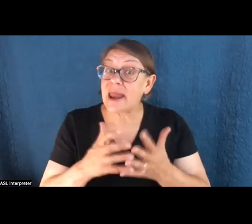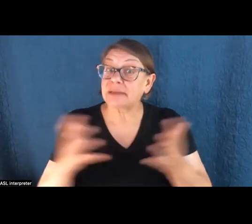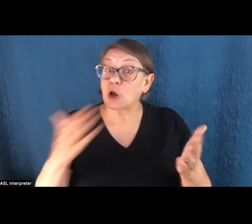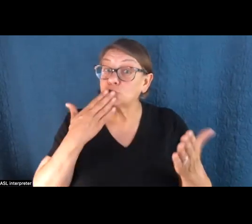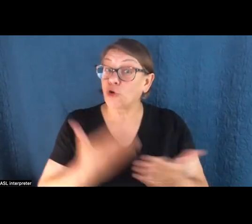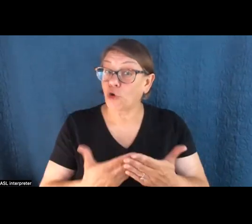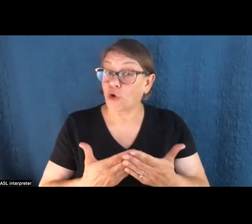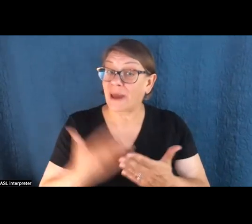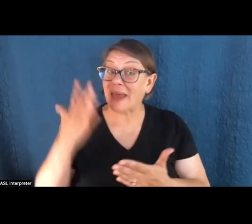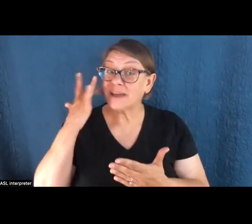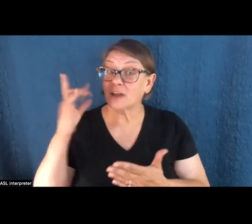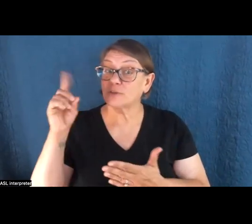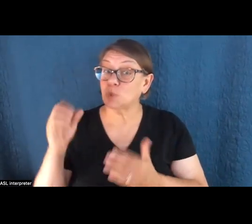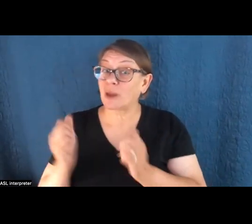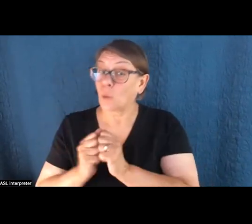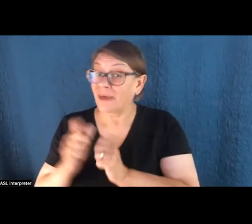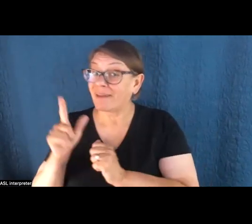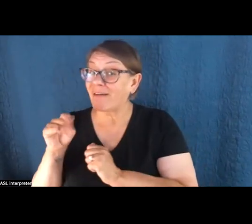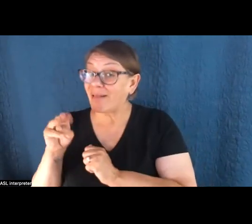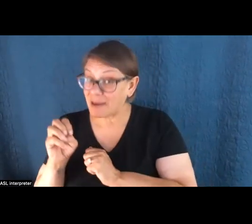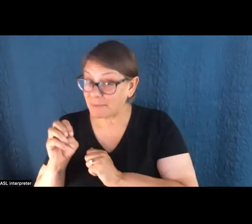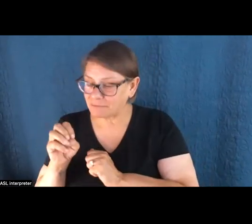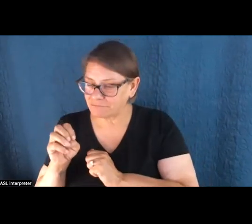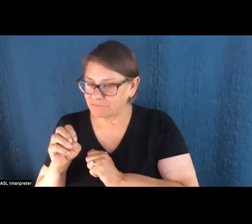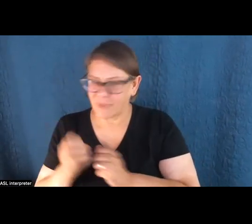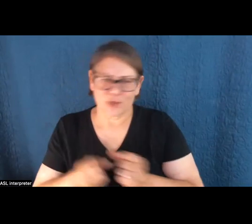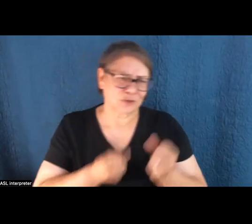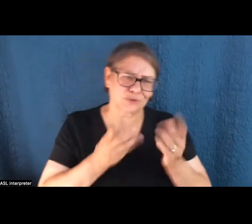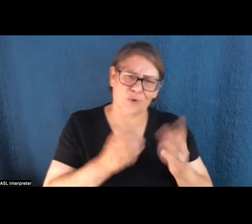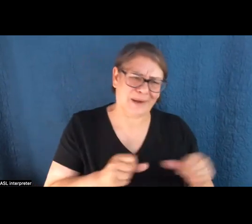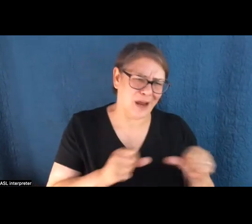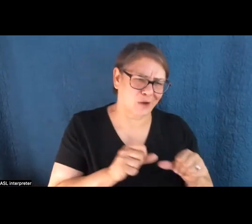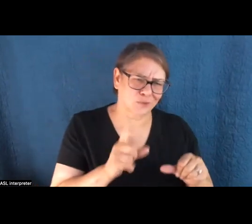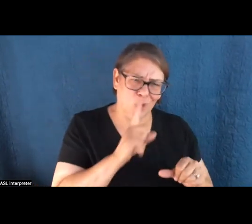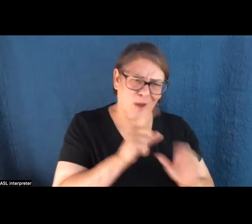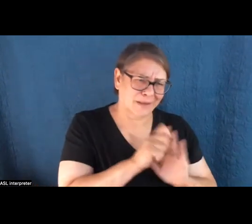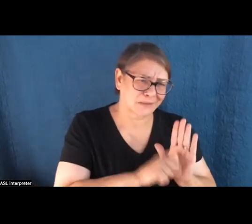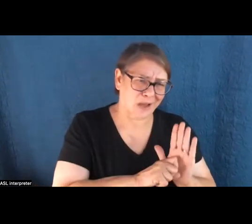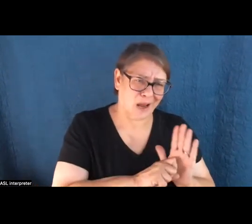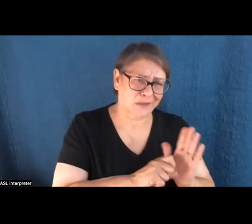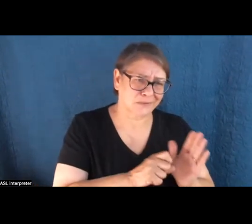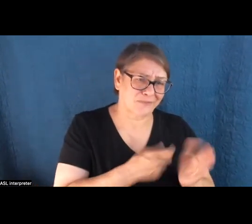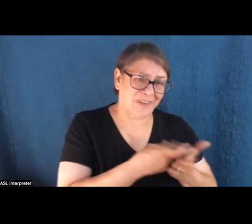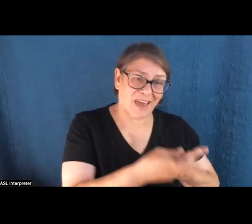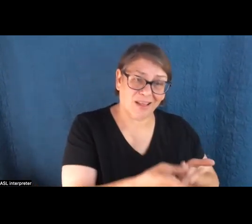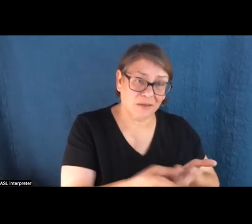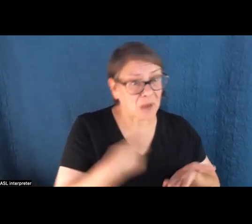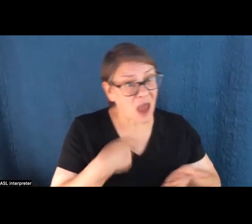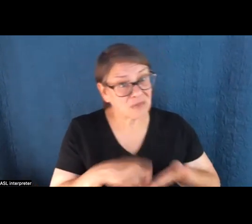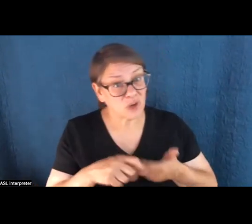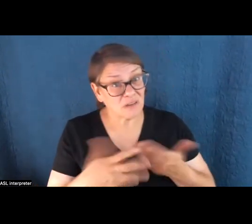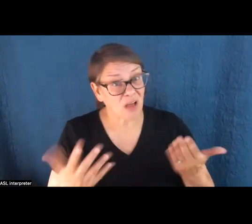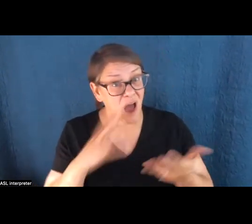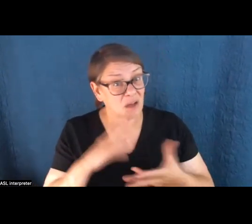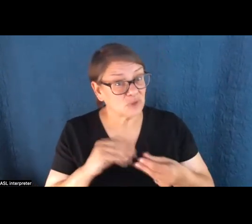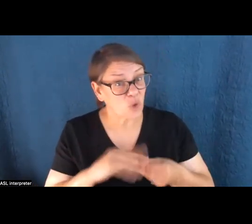California is doing on climate, there are just so many areas where the state is falling short. And I've written a lot of stories about that and stories,